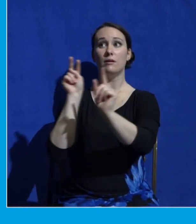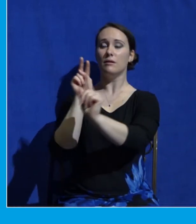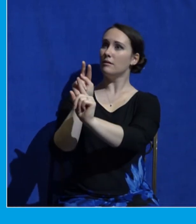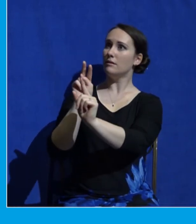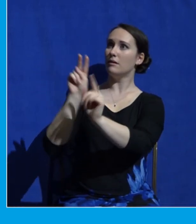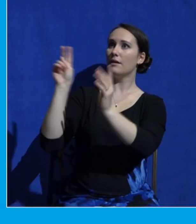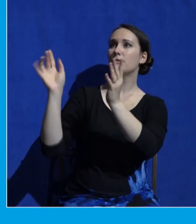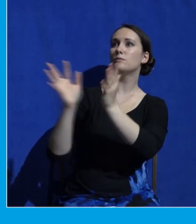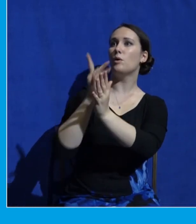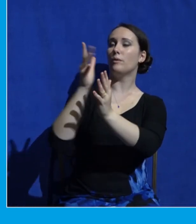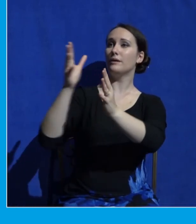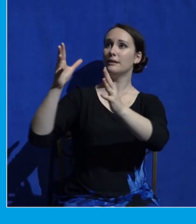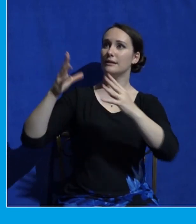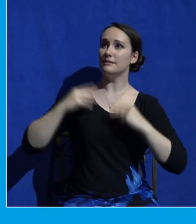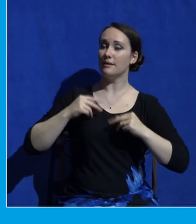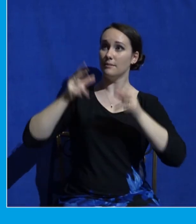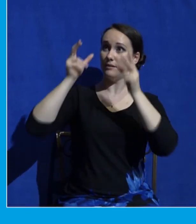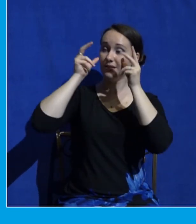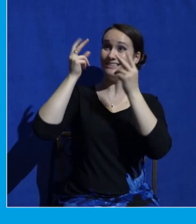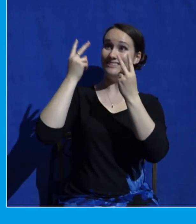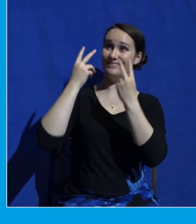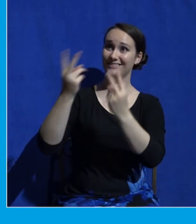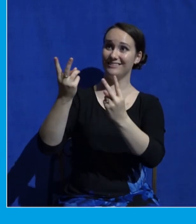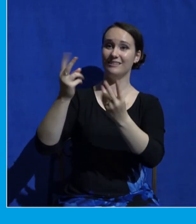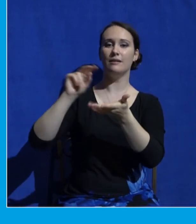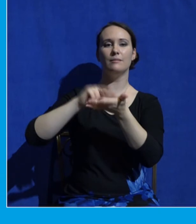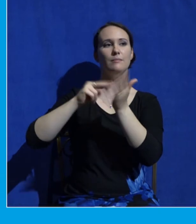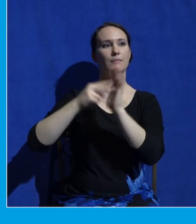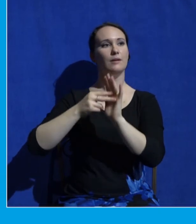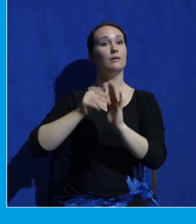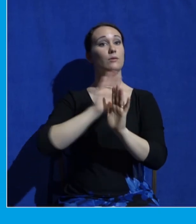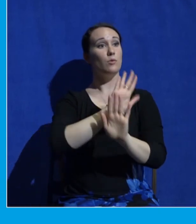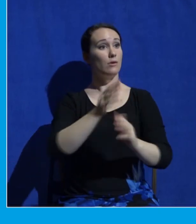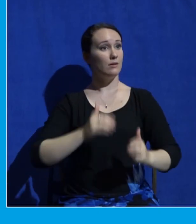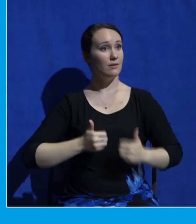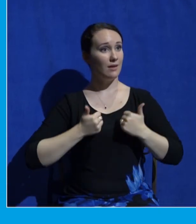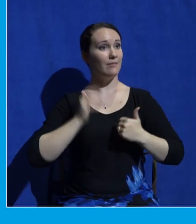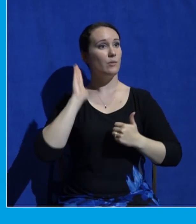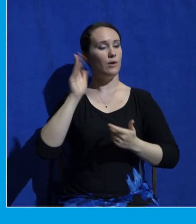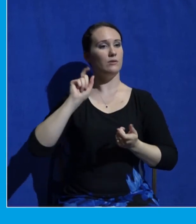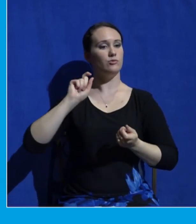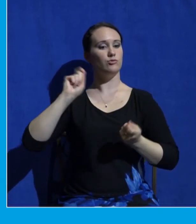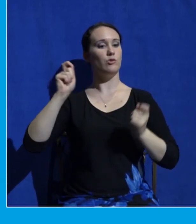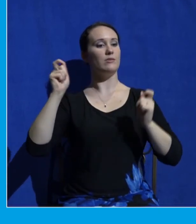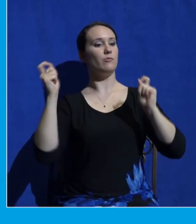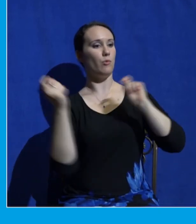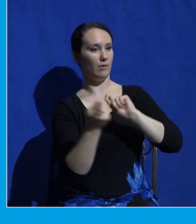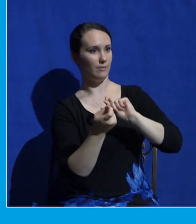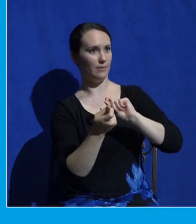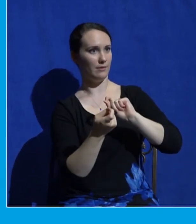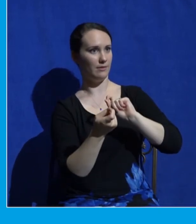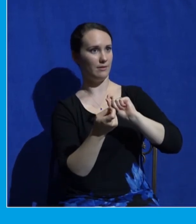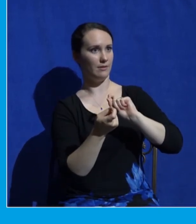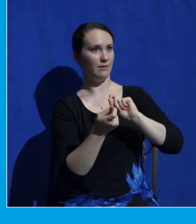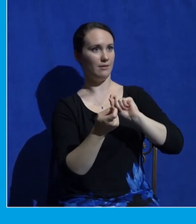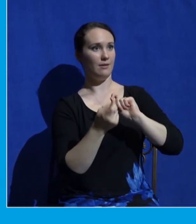you will be transformed to be like him not God like him but like him free from sin